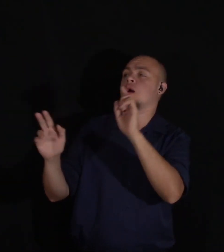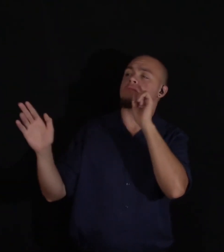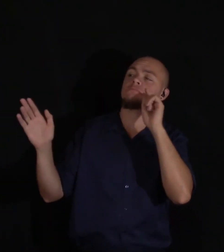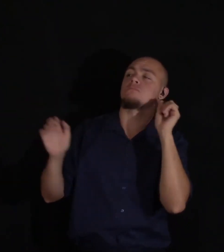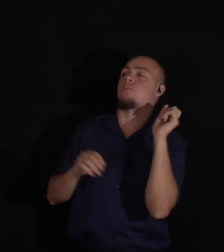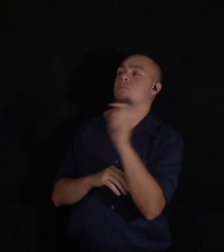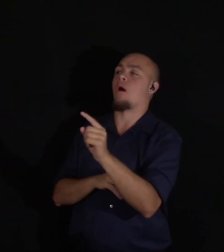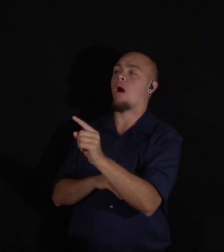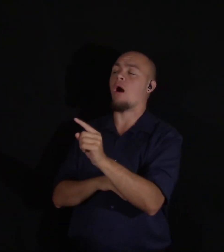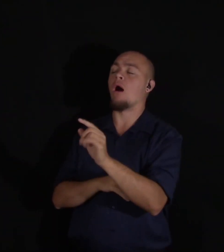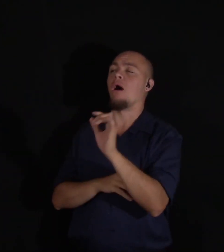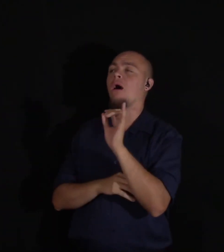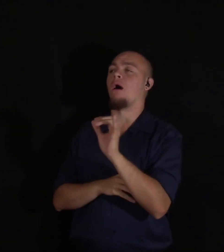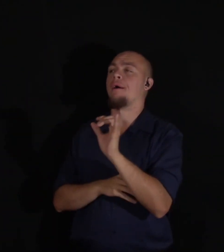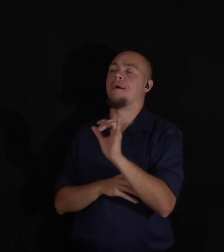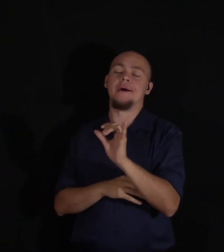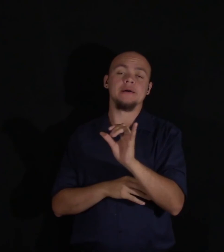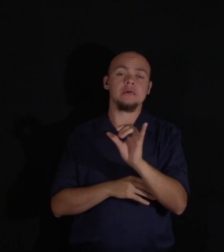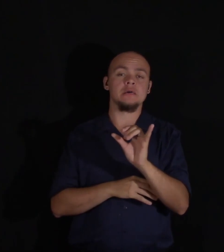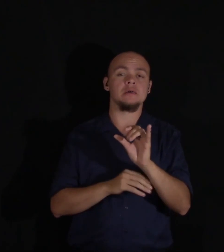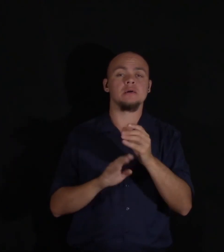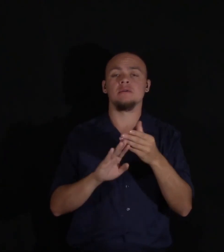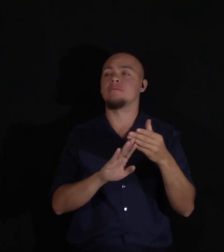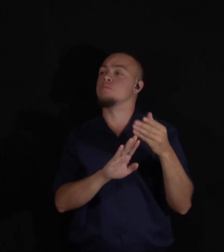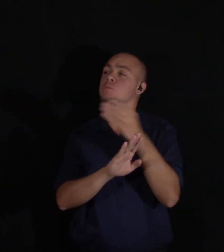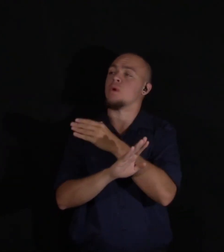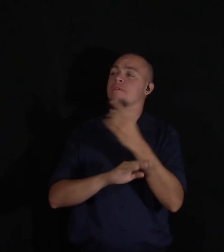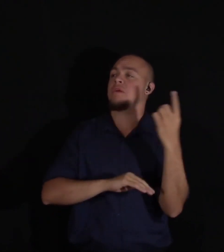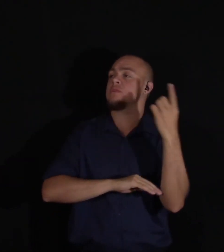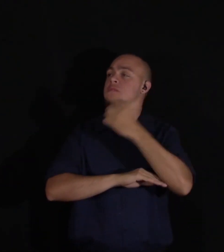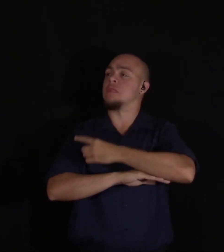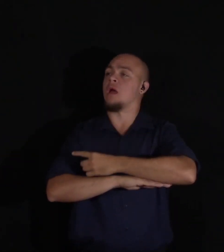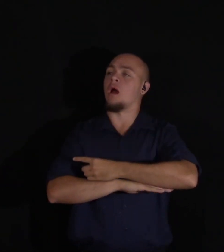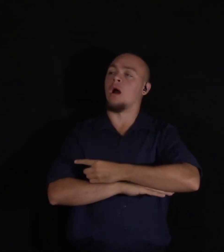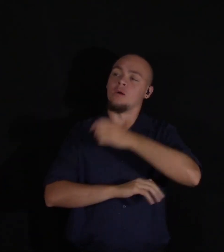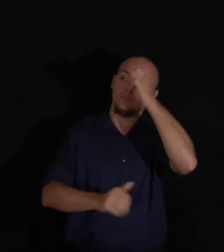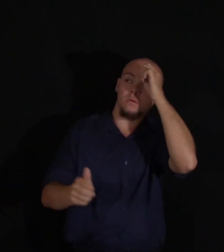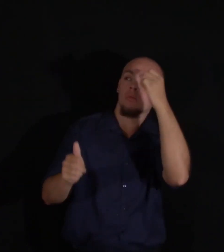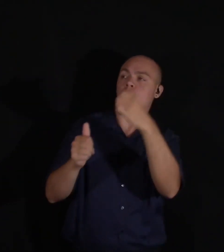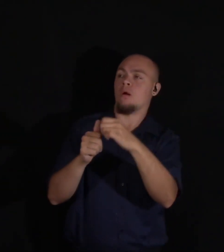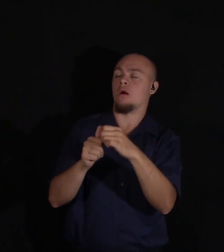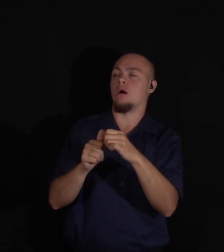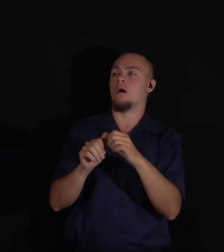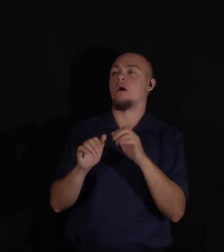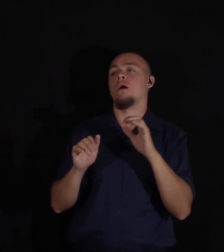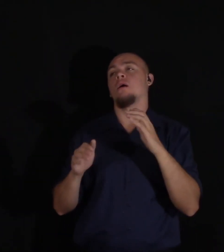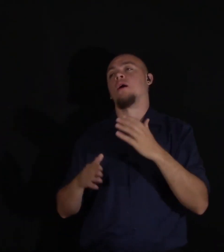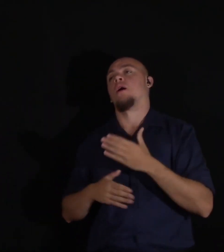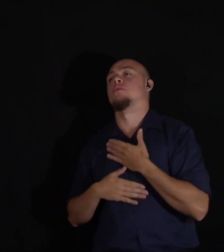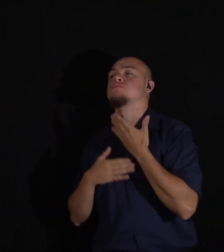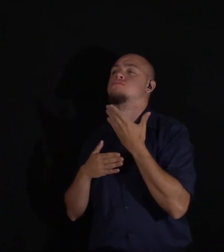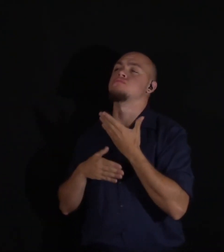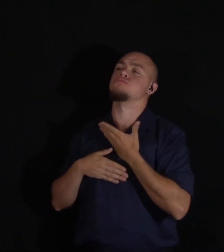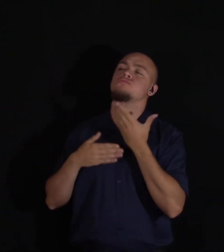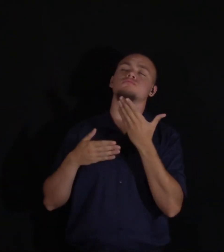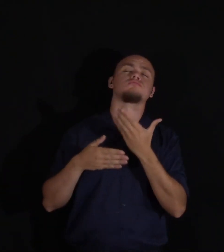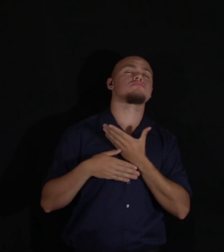reminded me of days gone by, and were associated with the light-hearted gaiety of boyhood. The very